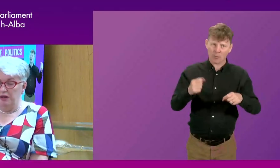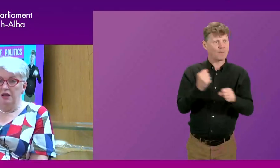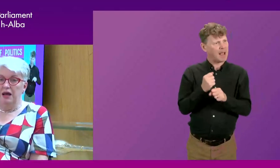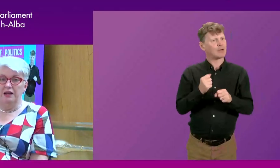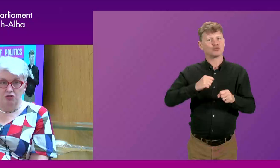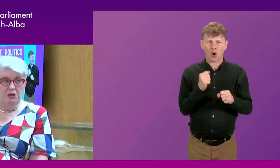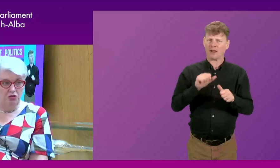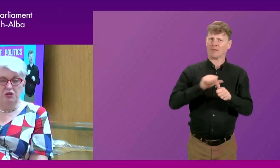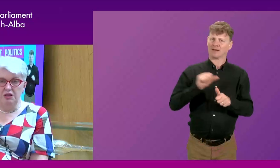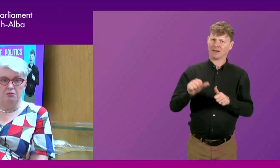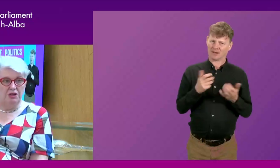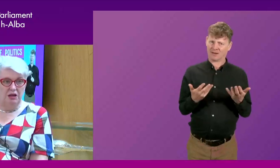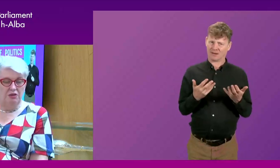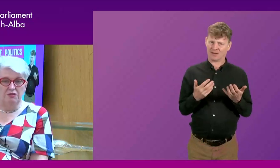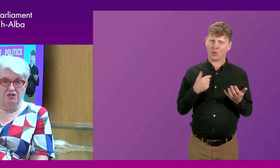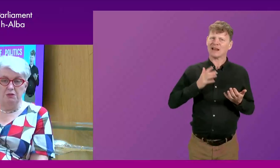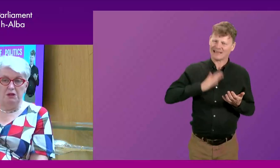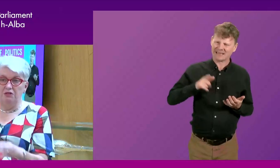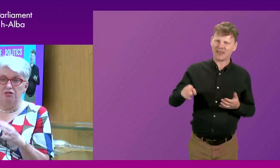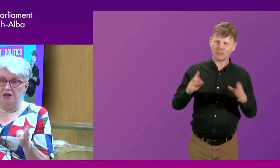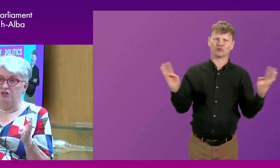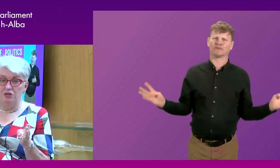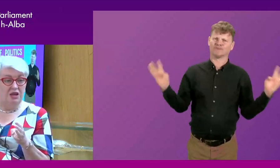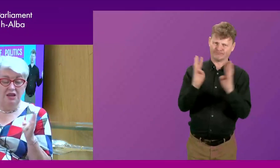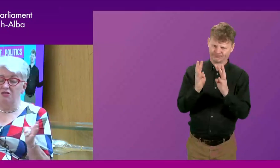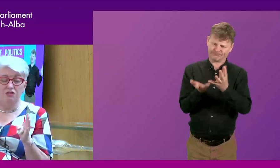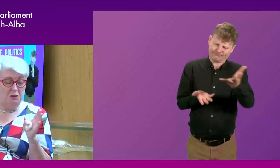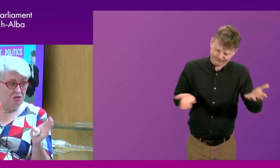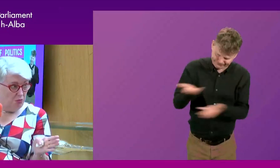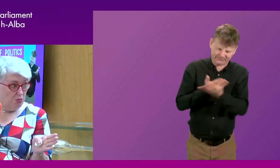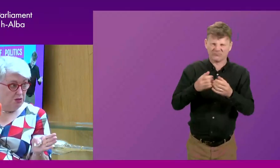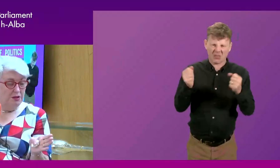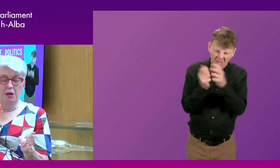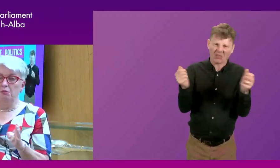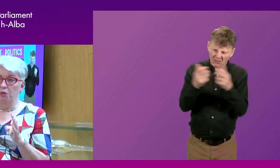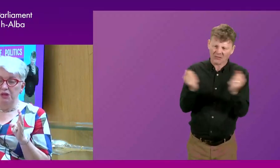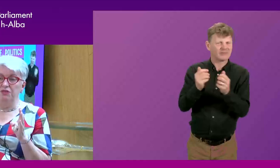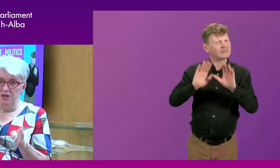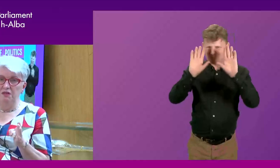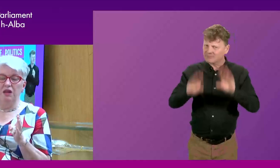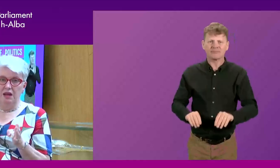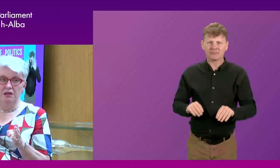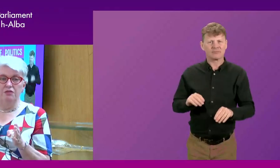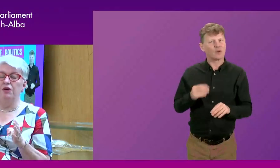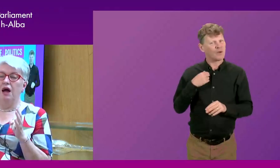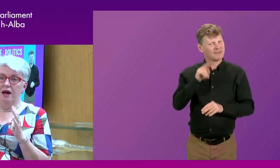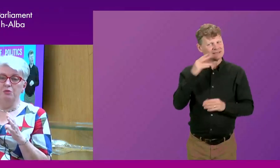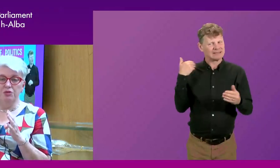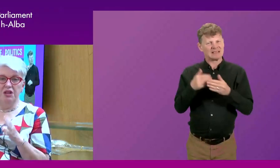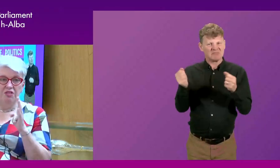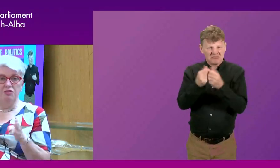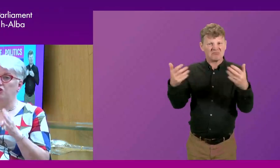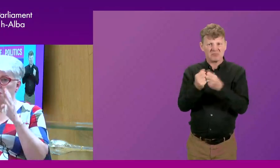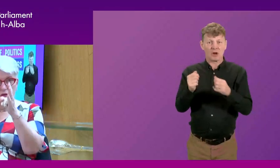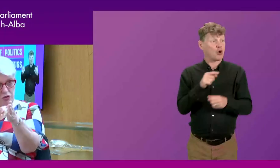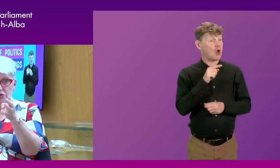better. And do we not need them to get round the table and thrash out? And yes, there's been some, but we've seen the kind of, I